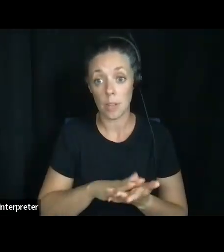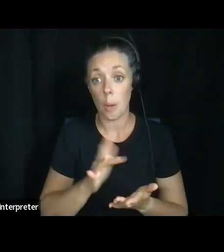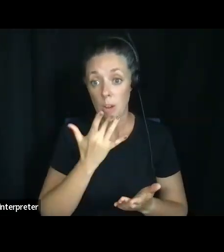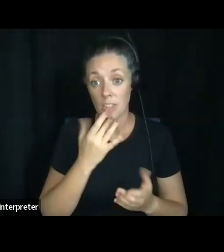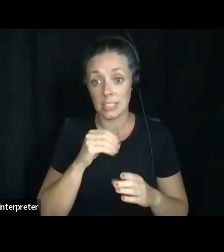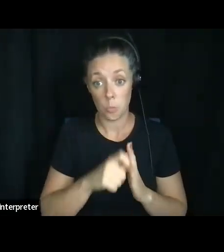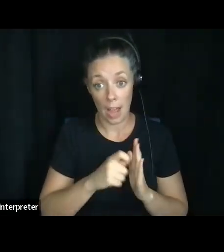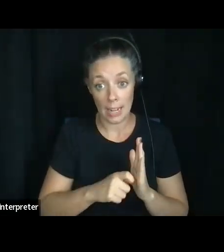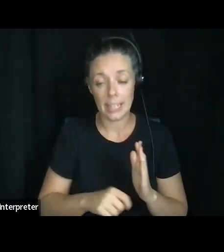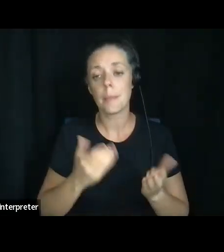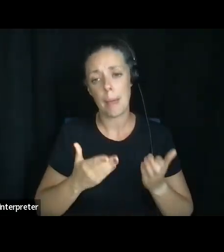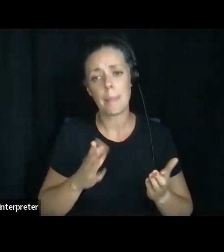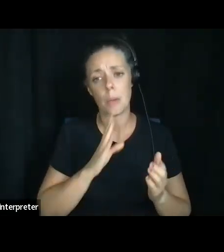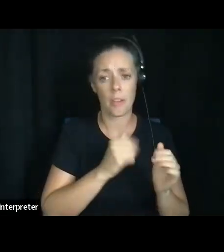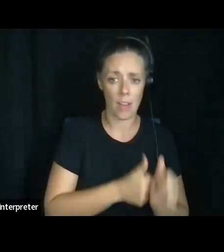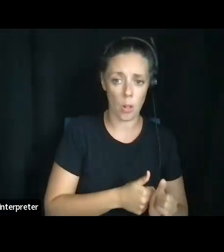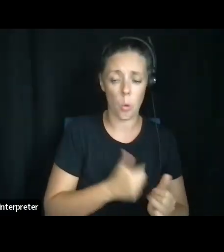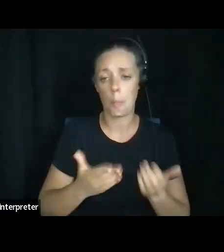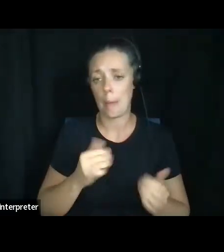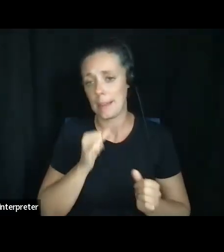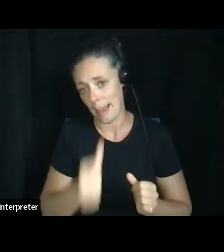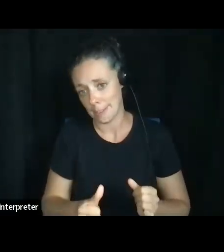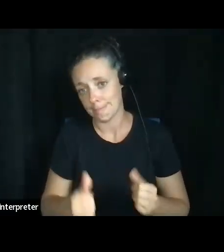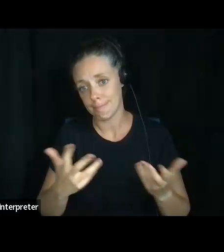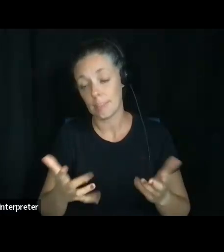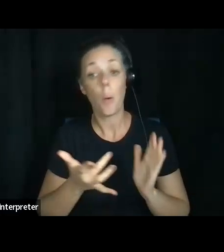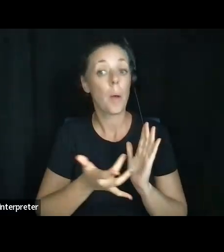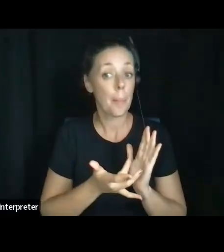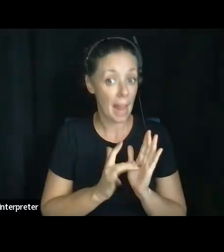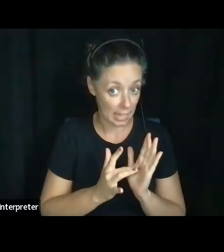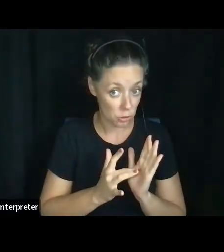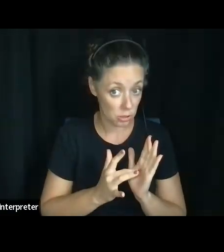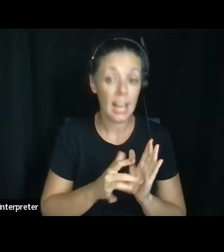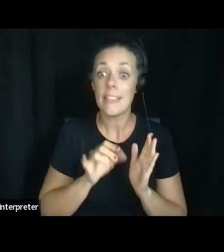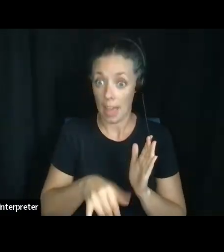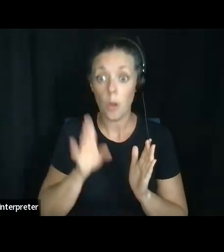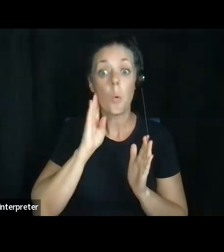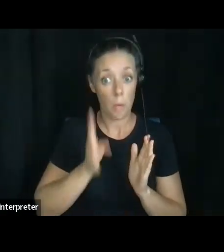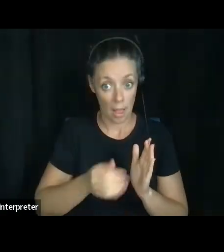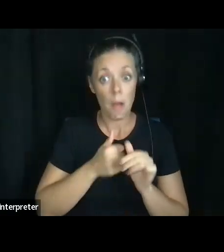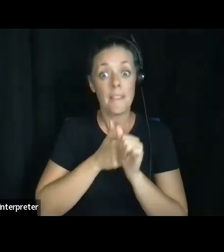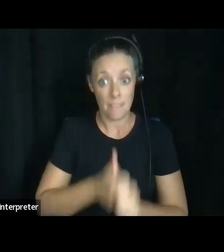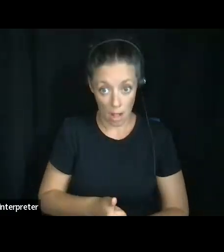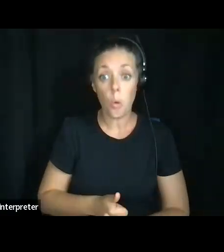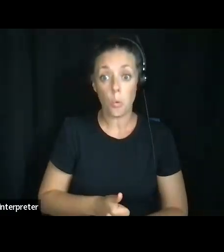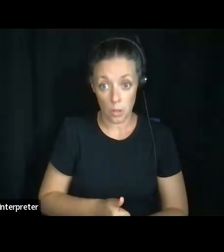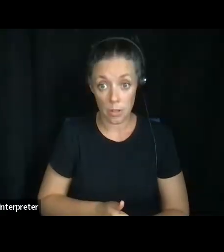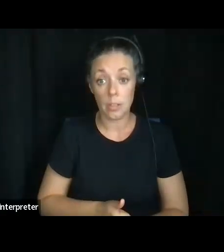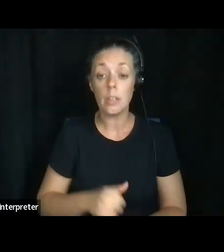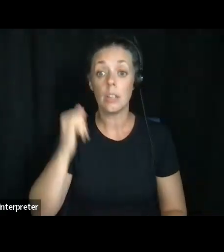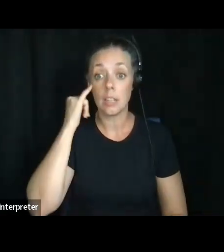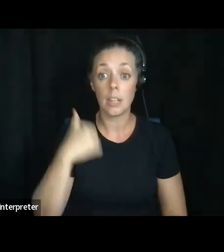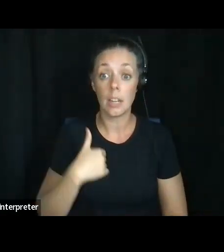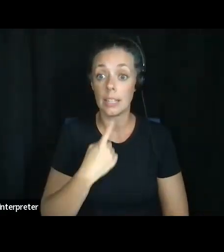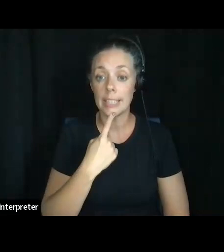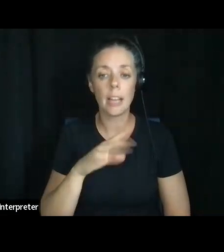when it comes to medication that will be followed. So if I say, I do